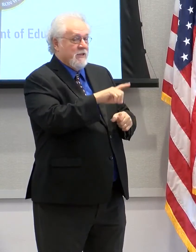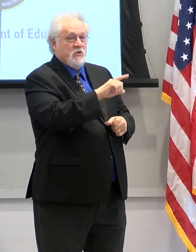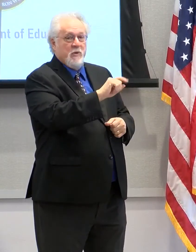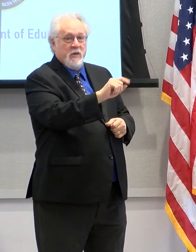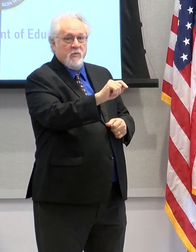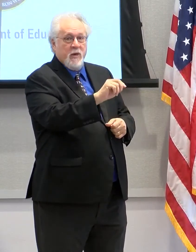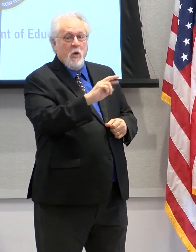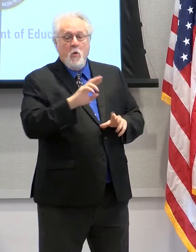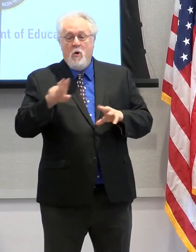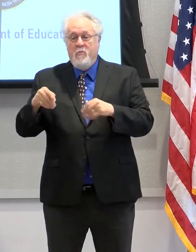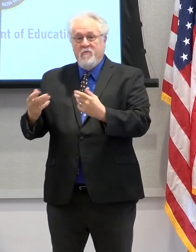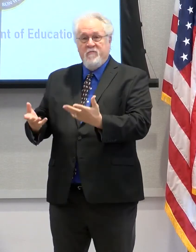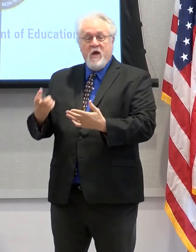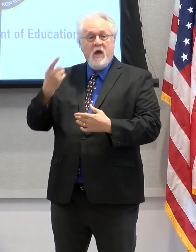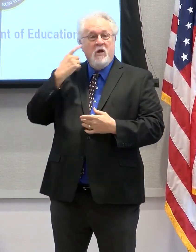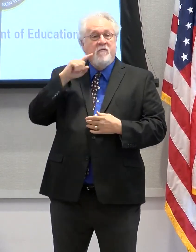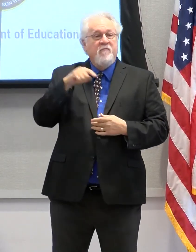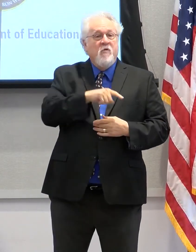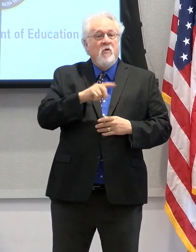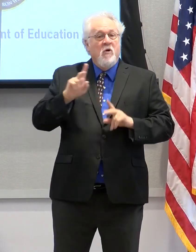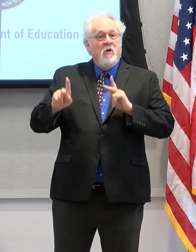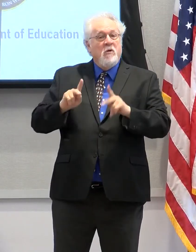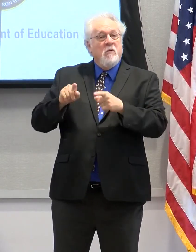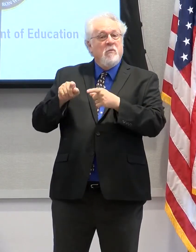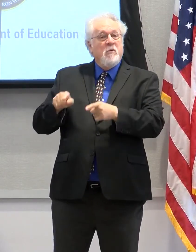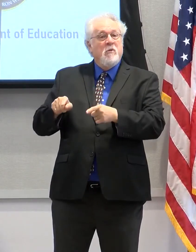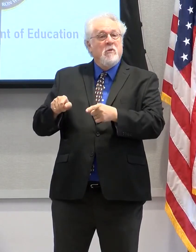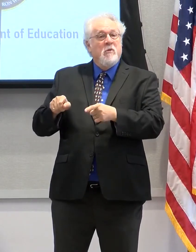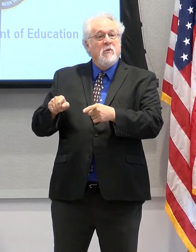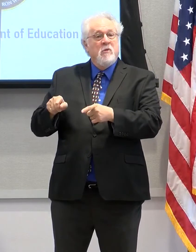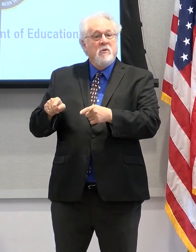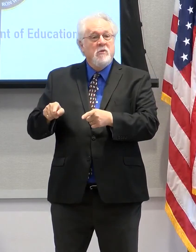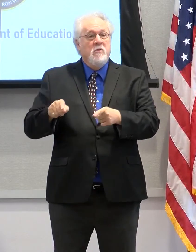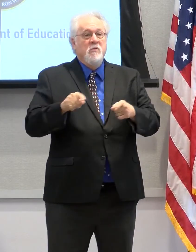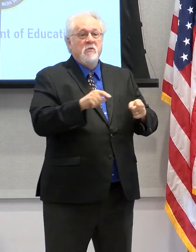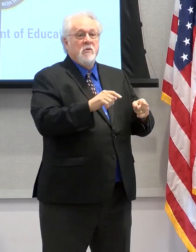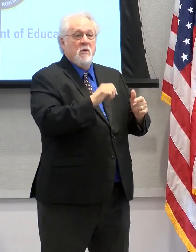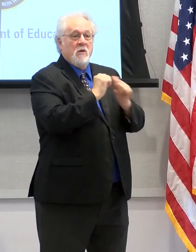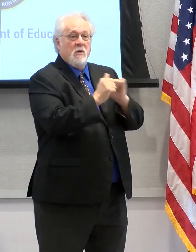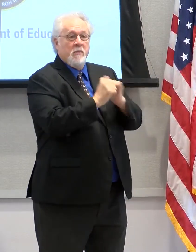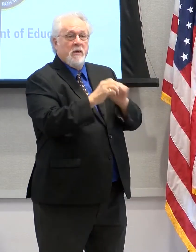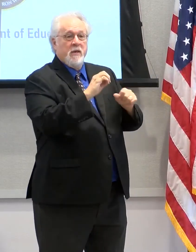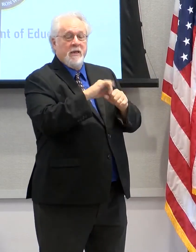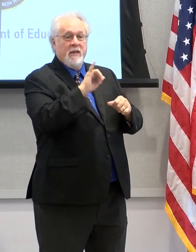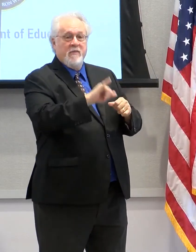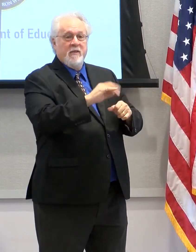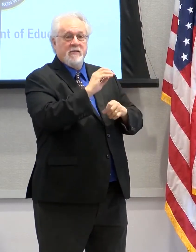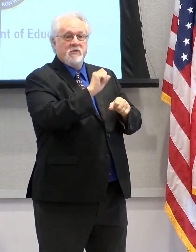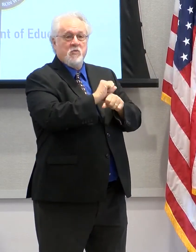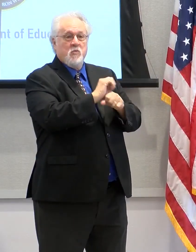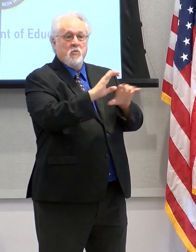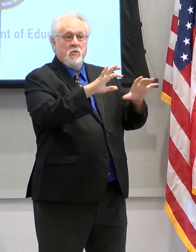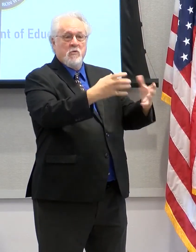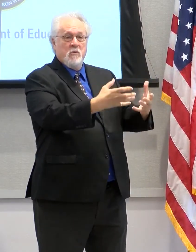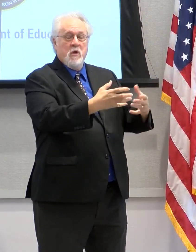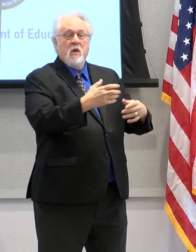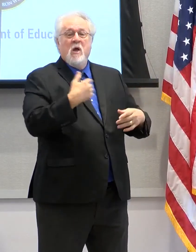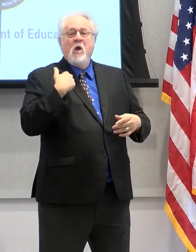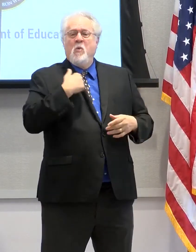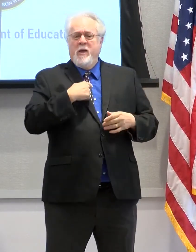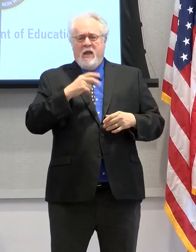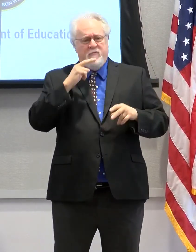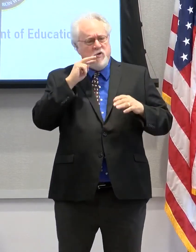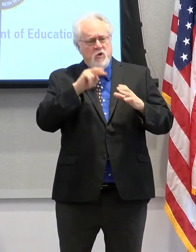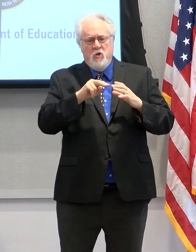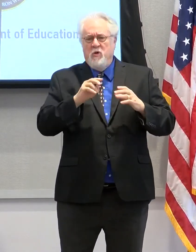providing for citizens to be competitive in this global workforce. And so we have to